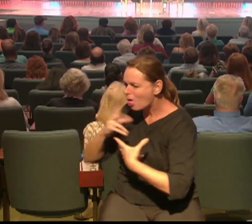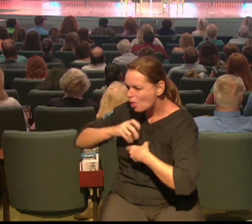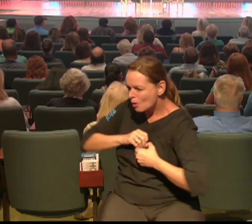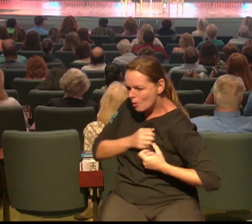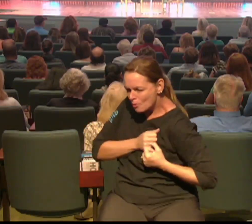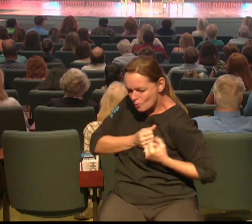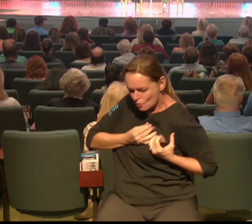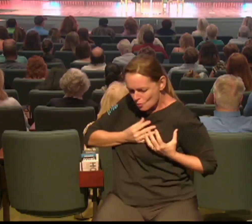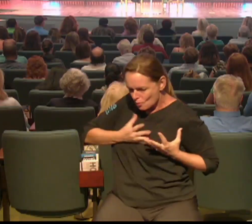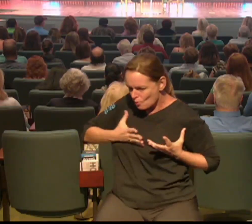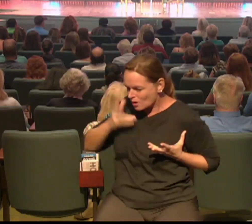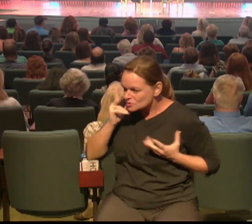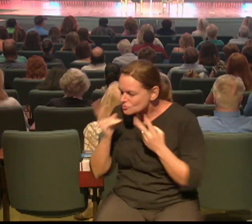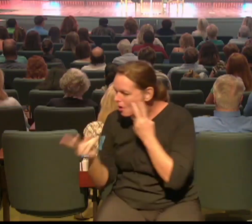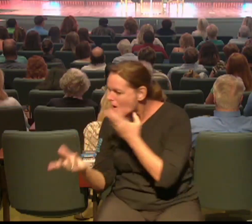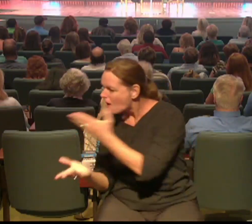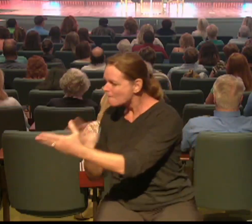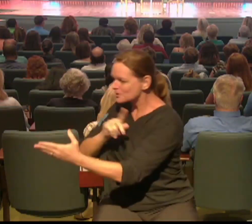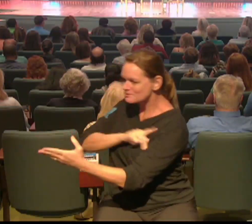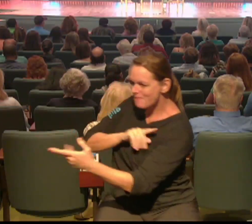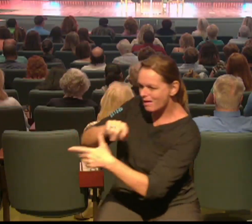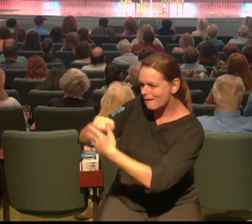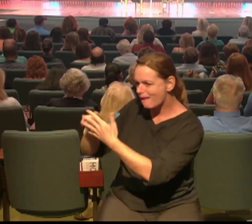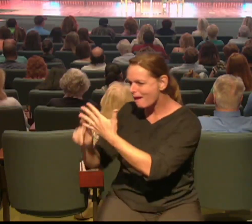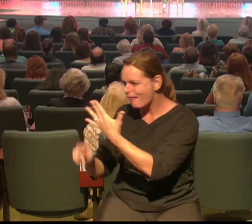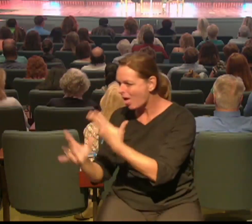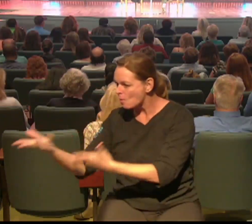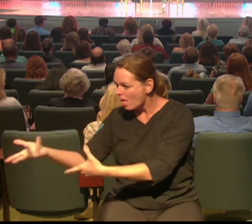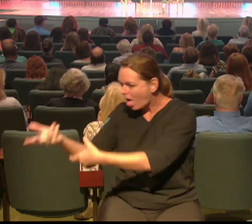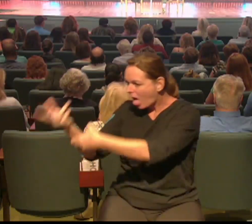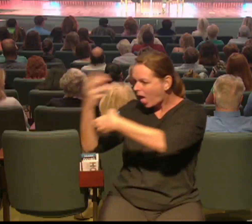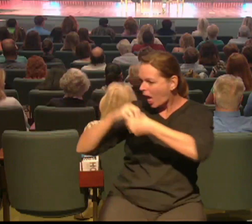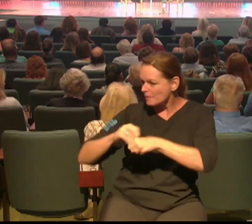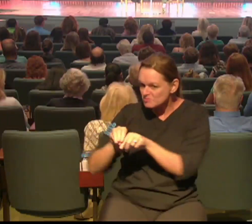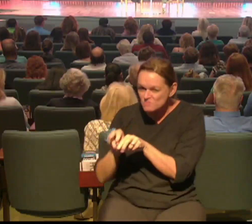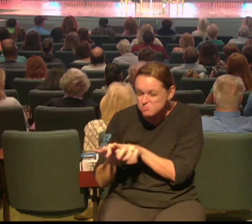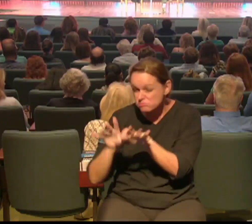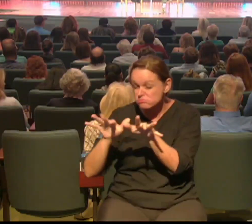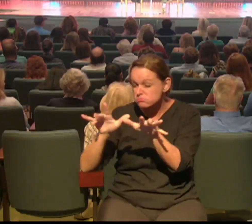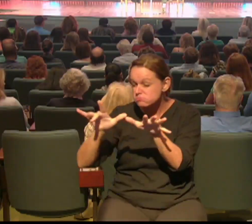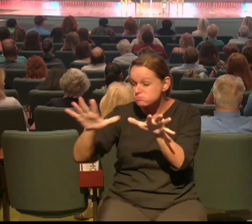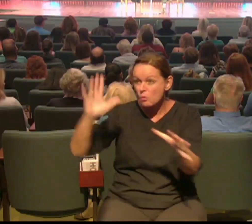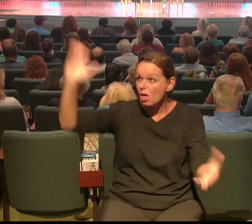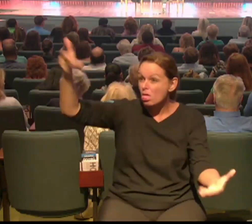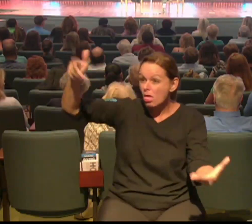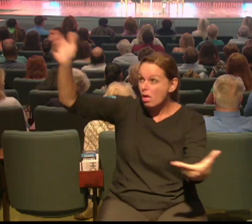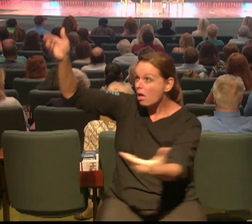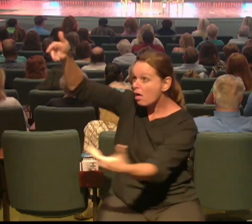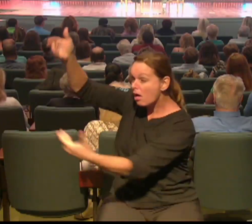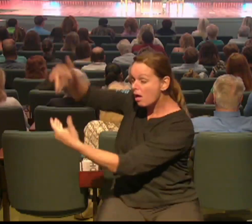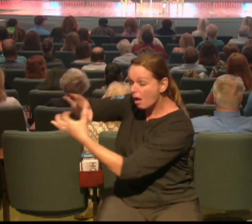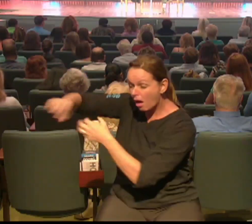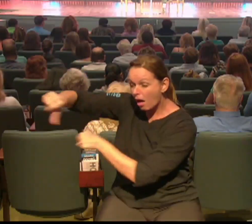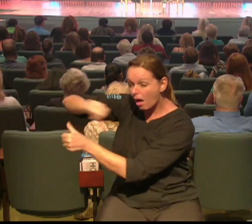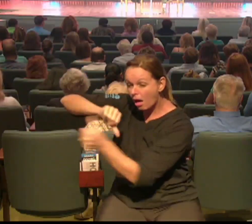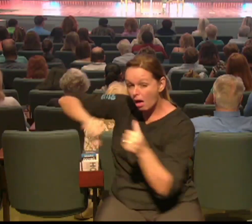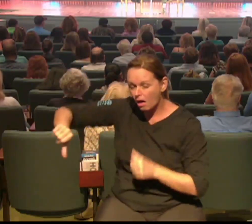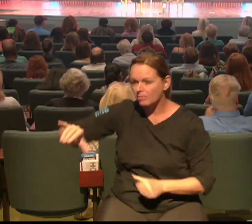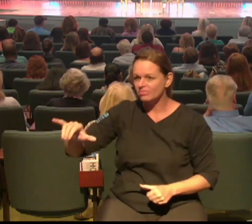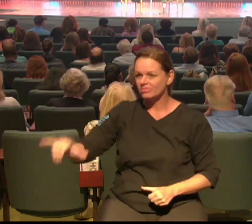hope and life back to humanity. And then he saw them, and then he found, he found people because he